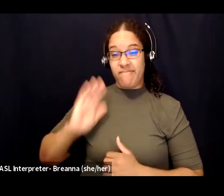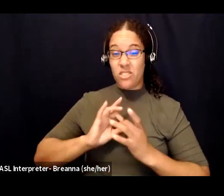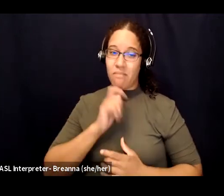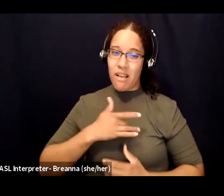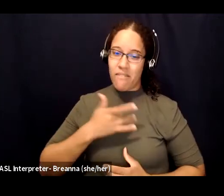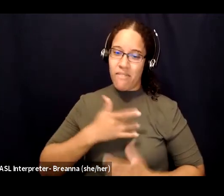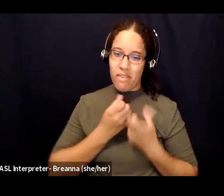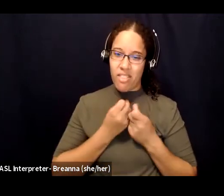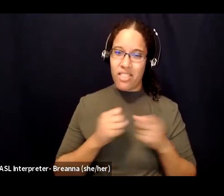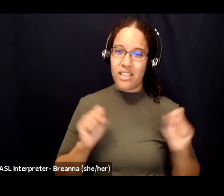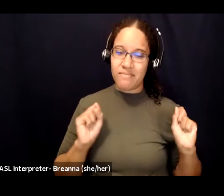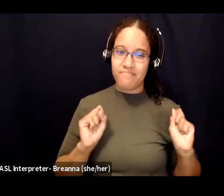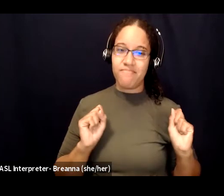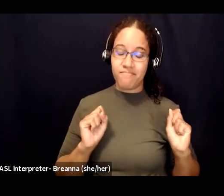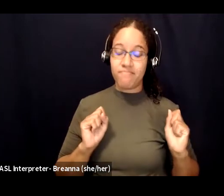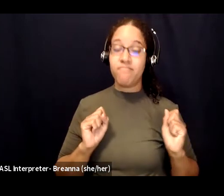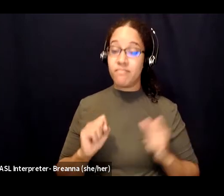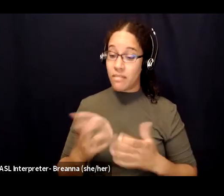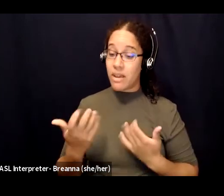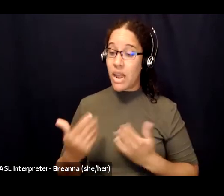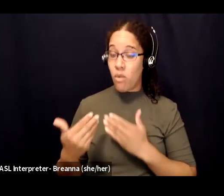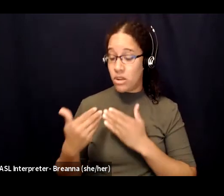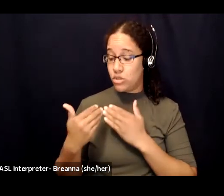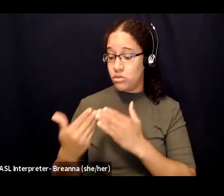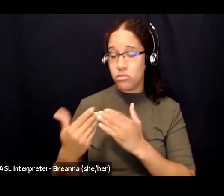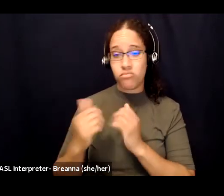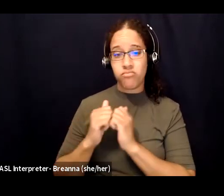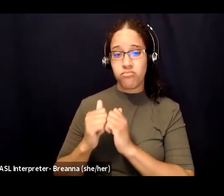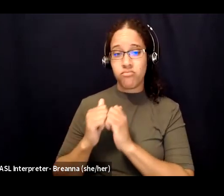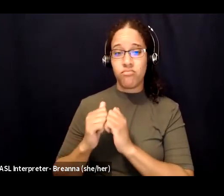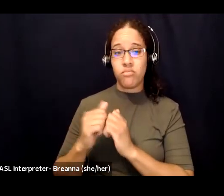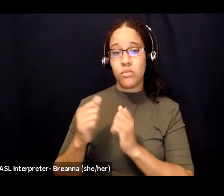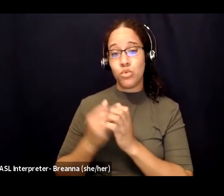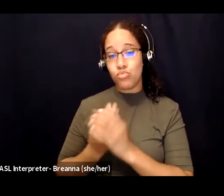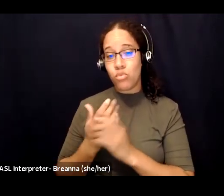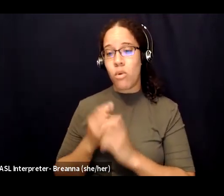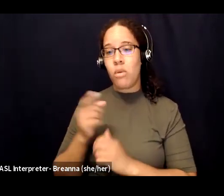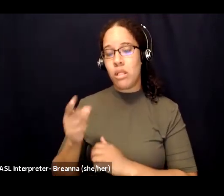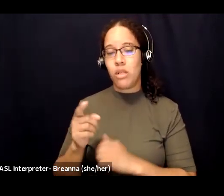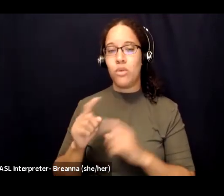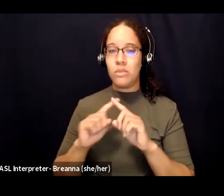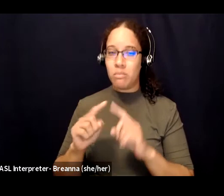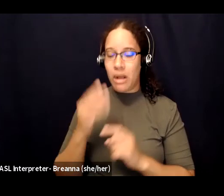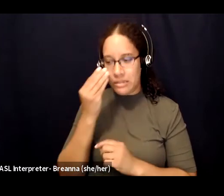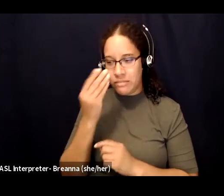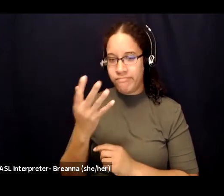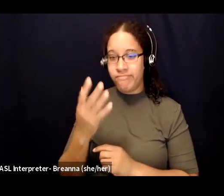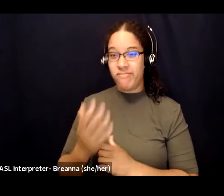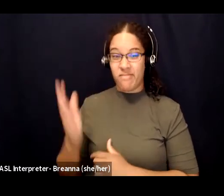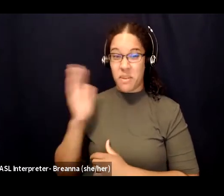i'm excited to continue to grow with you but some parts of what i have experienced in the past are also a part of who i am today so